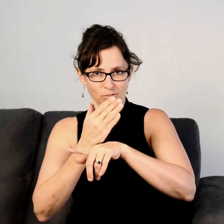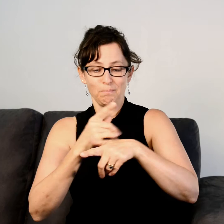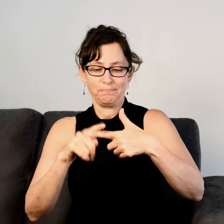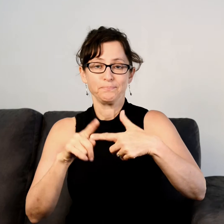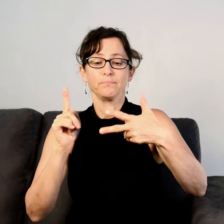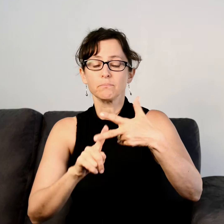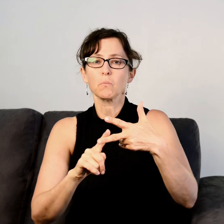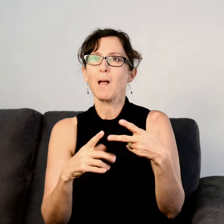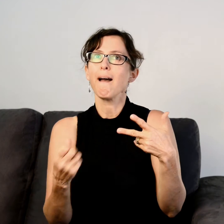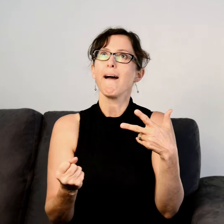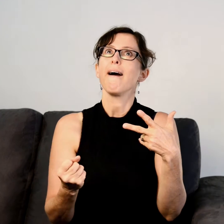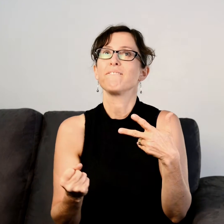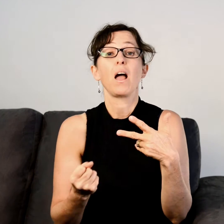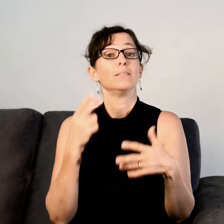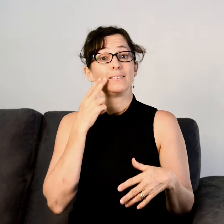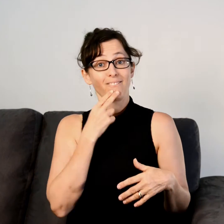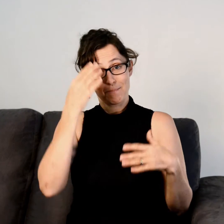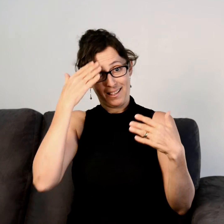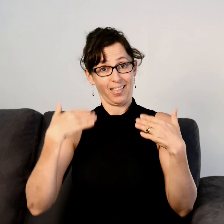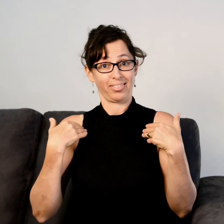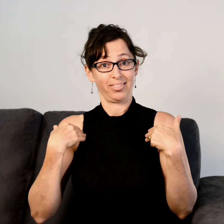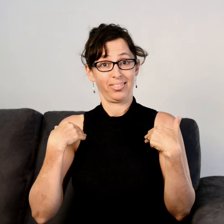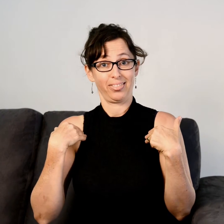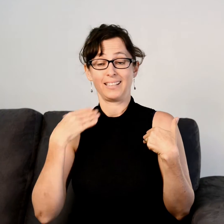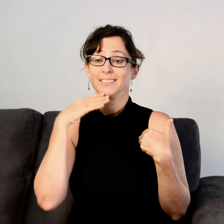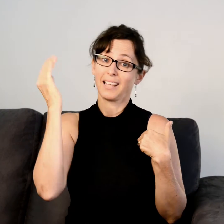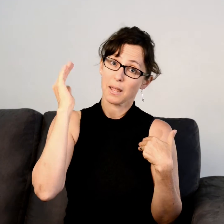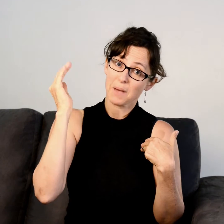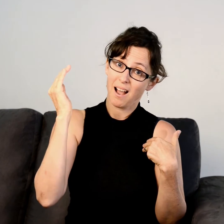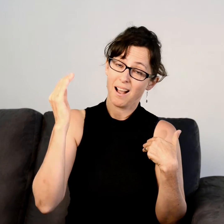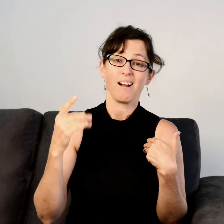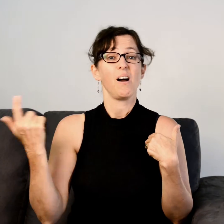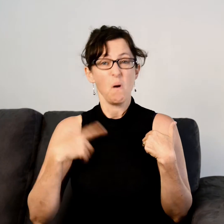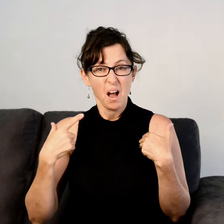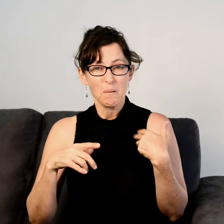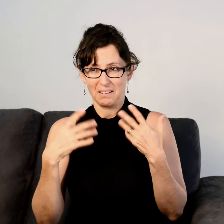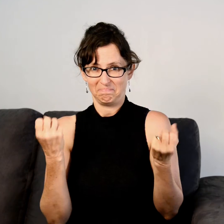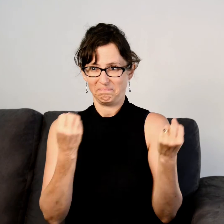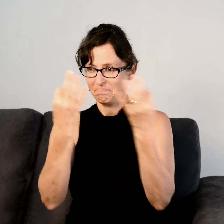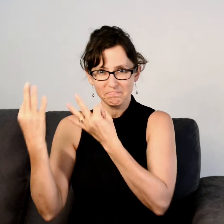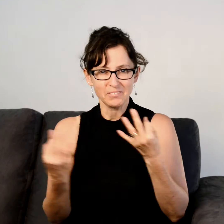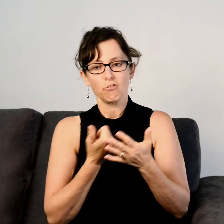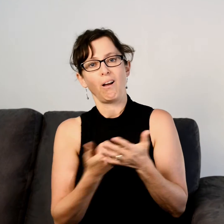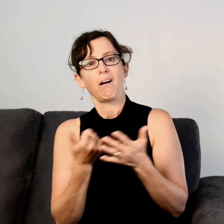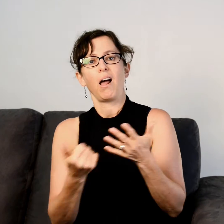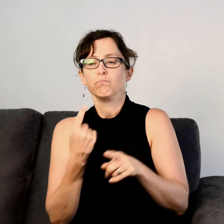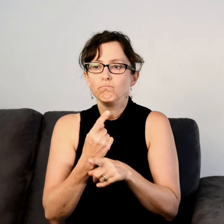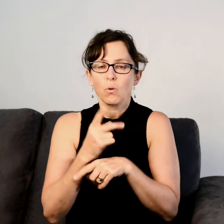Deaf Mental Health Seminars. We realised there was a growing need in the community to provide information and discussions on a broad range of deaf mental health topics